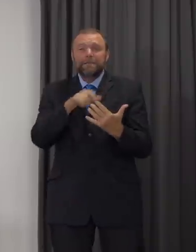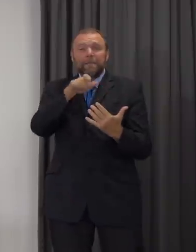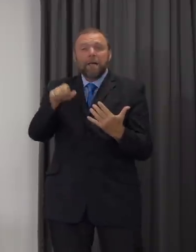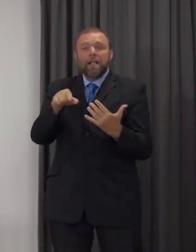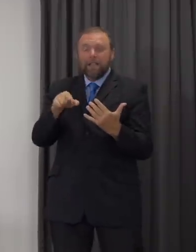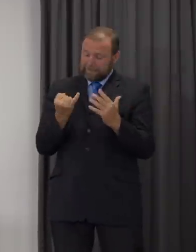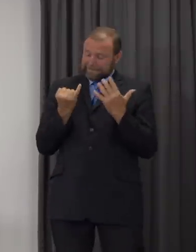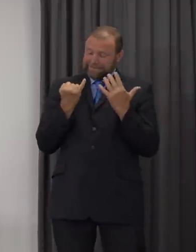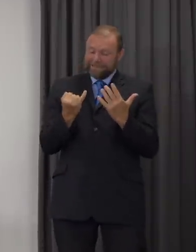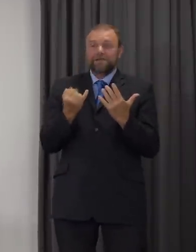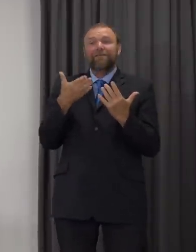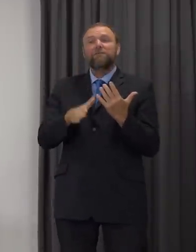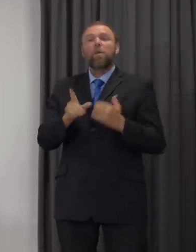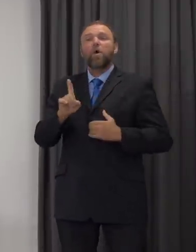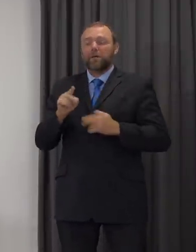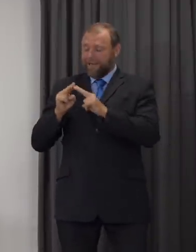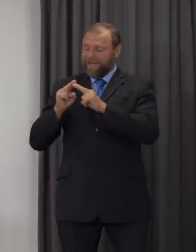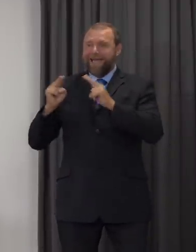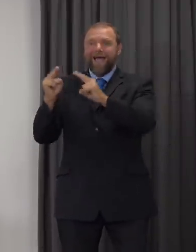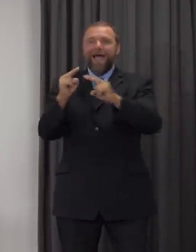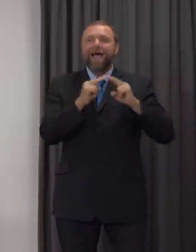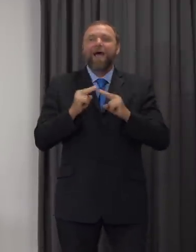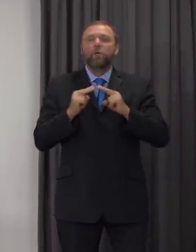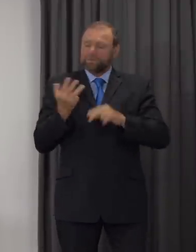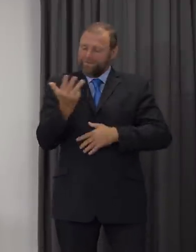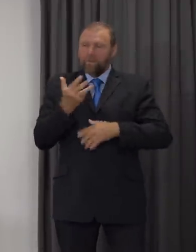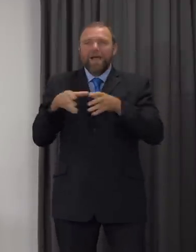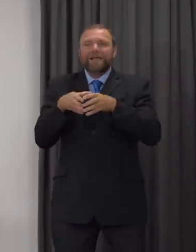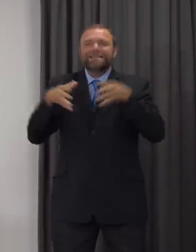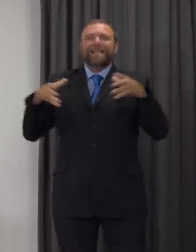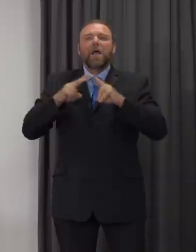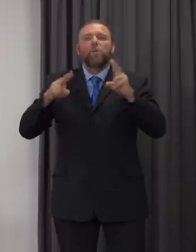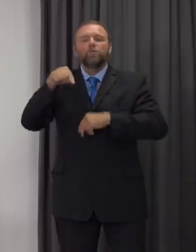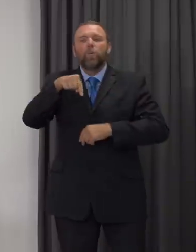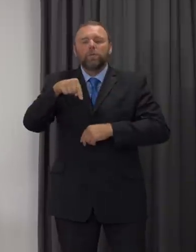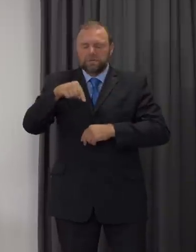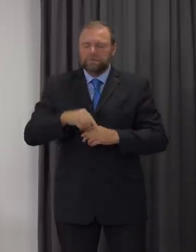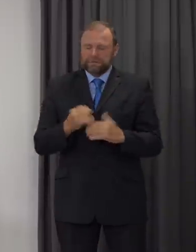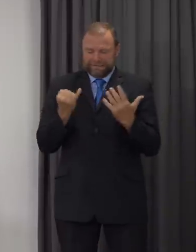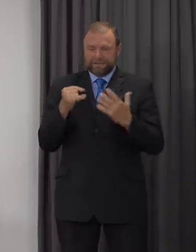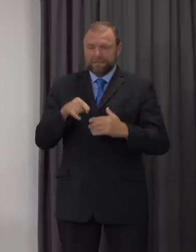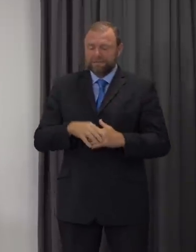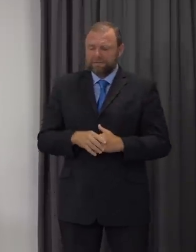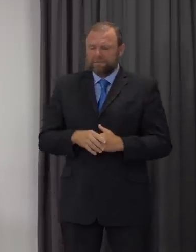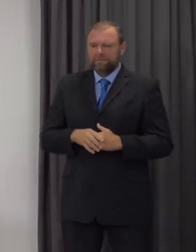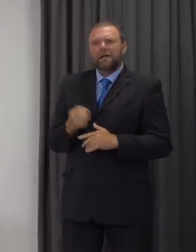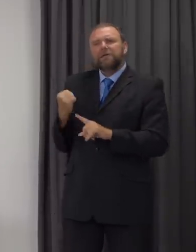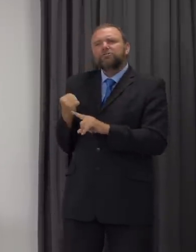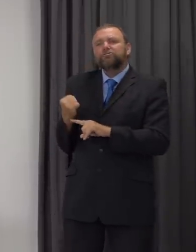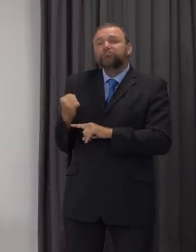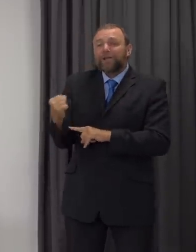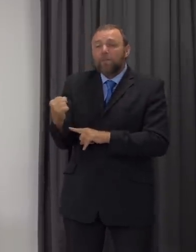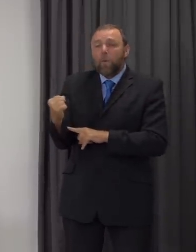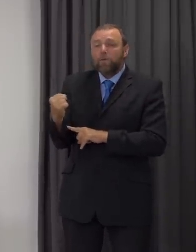part of our single extended household. We need to wear face coverings on public transport,